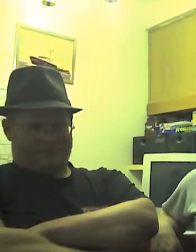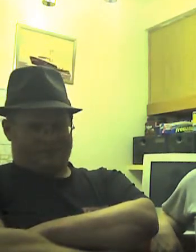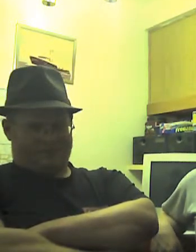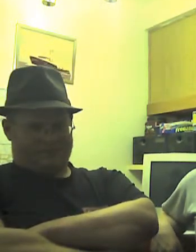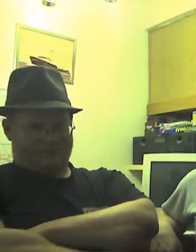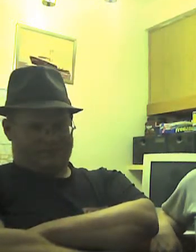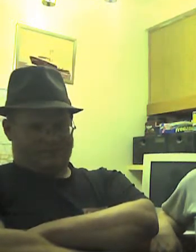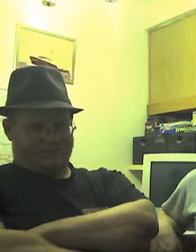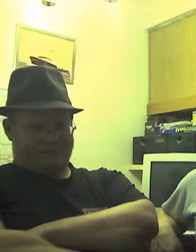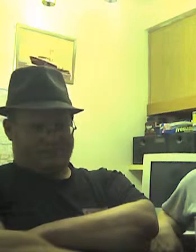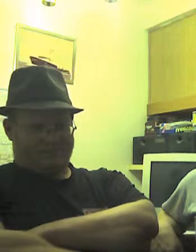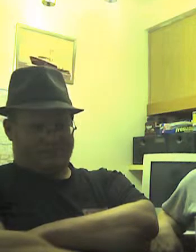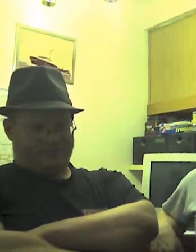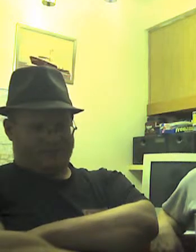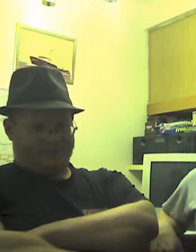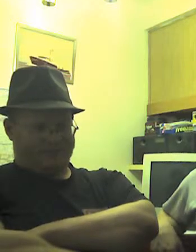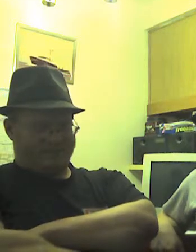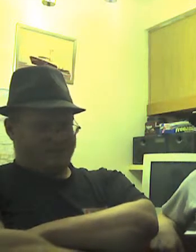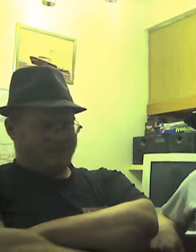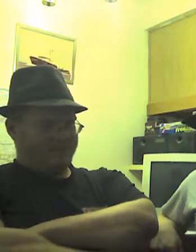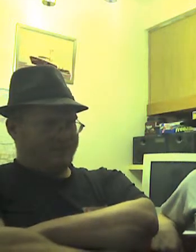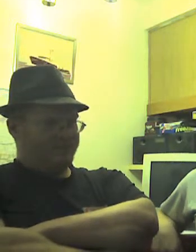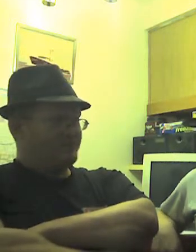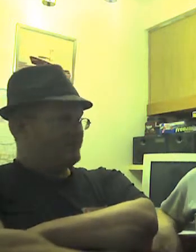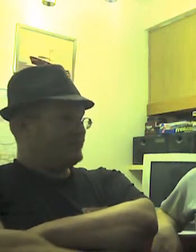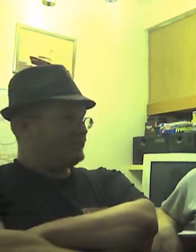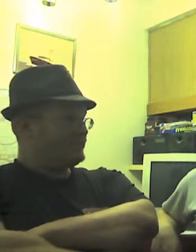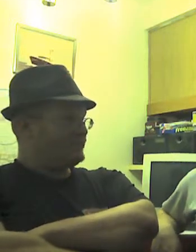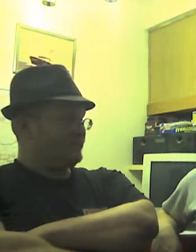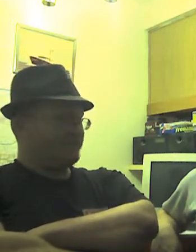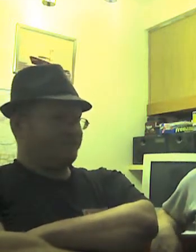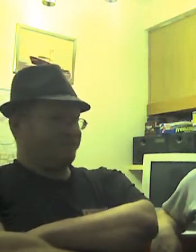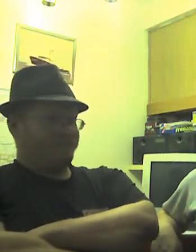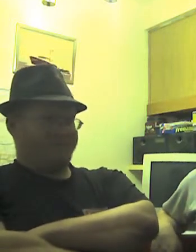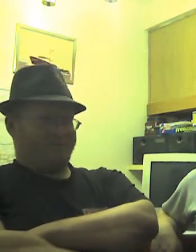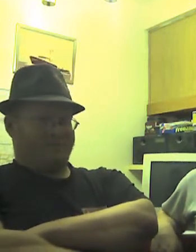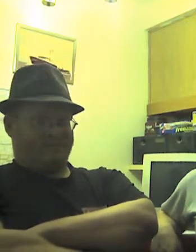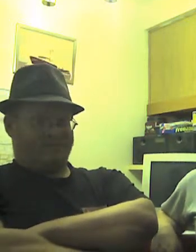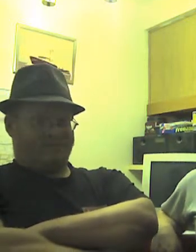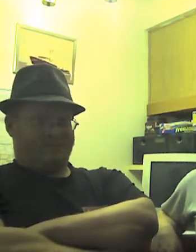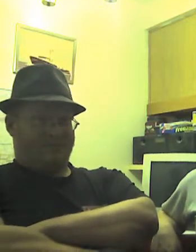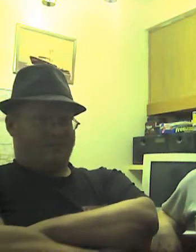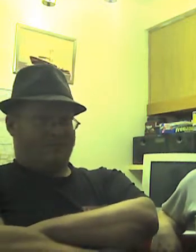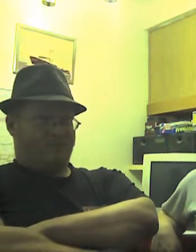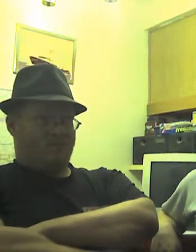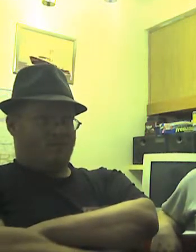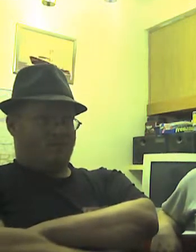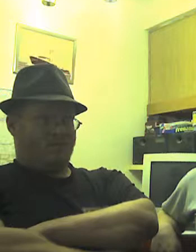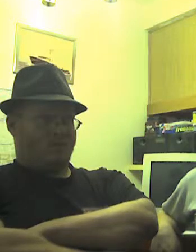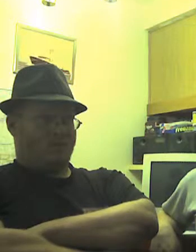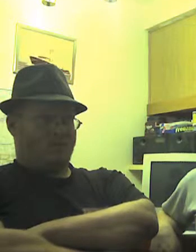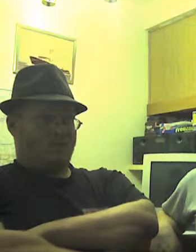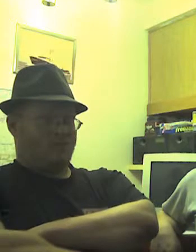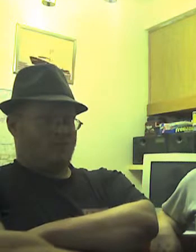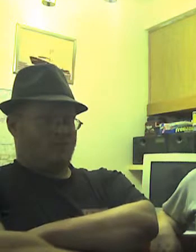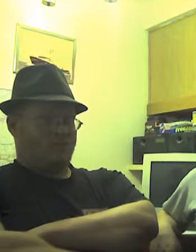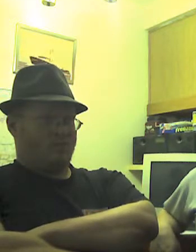River Runs Through It. Wink, wink. Say no more. Uh, A River Runs Through It by, um, uh, McClain,